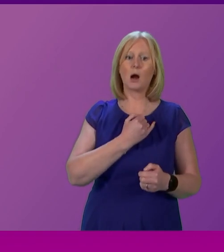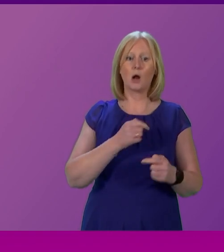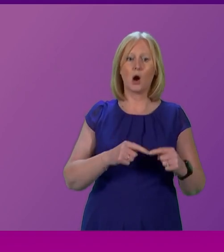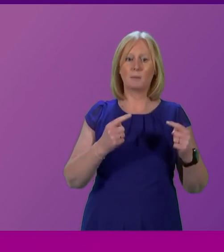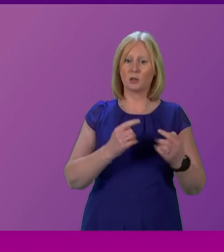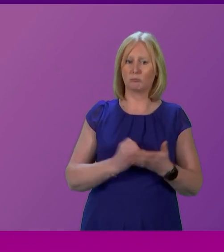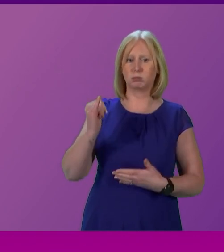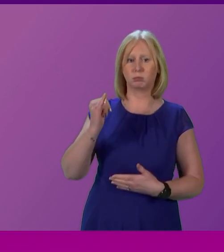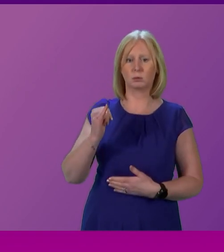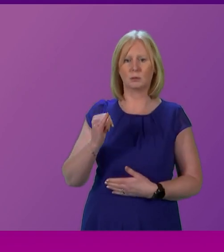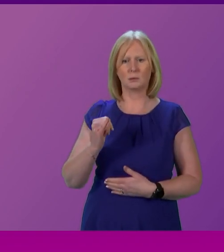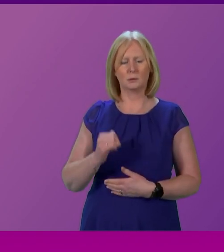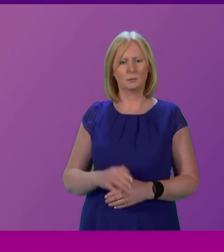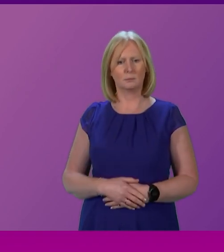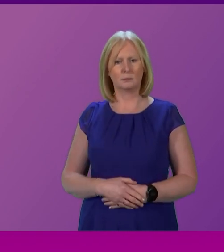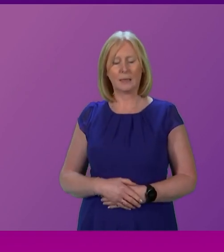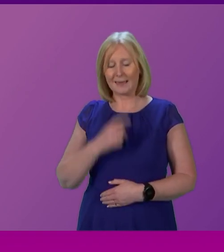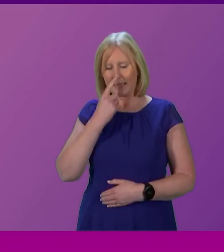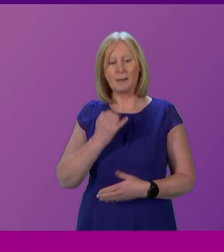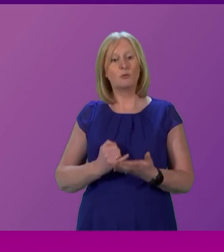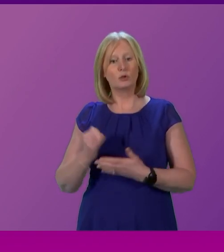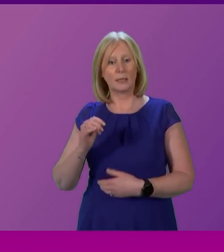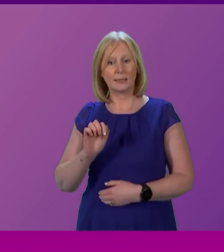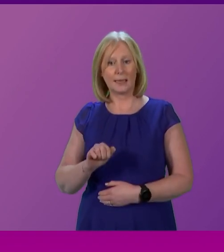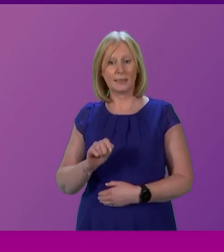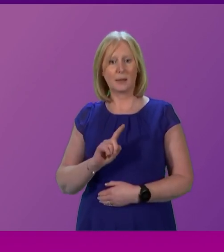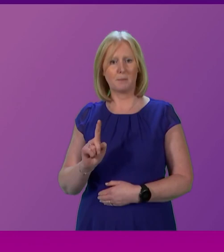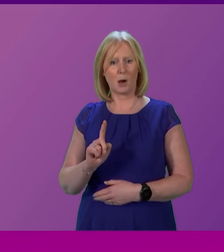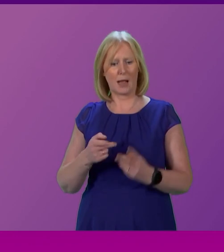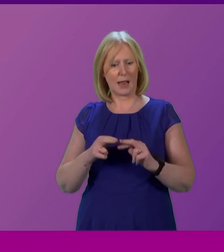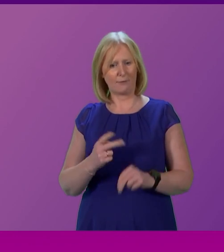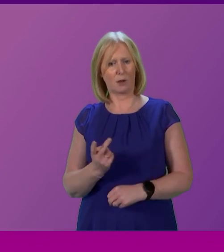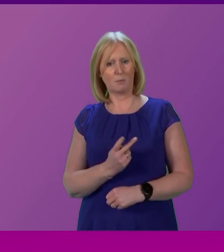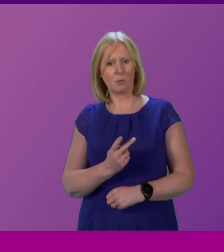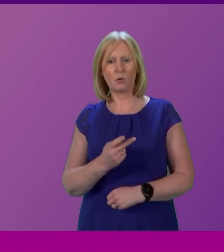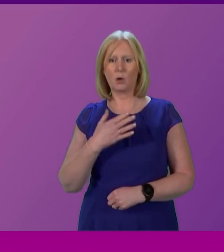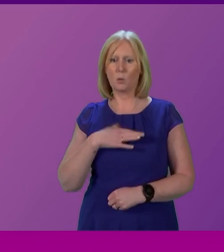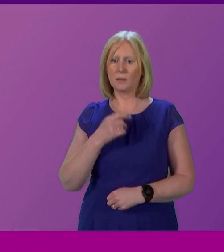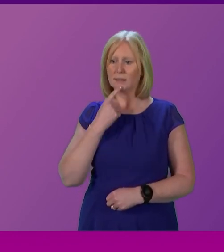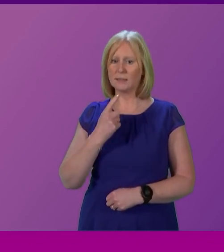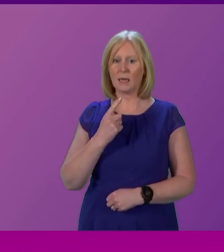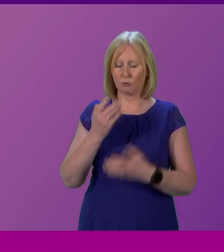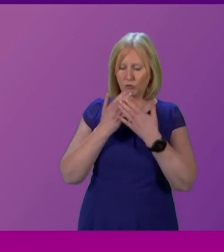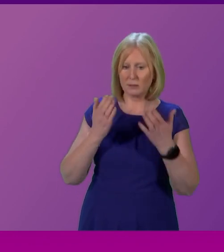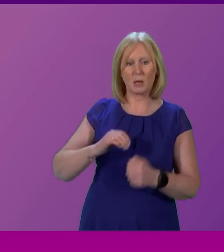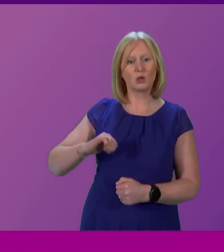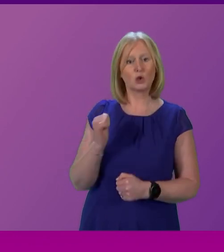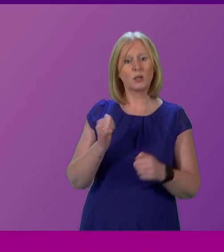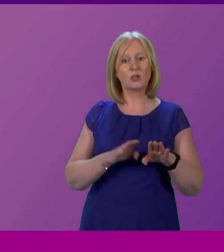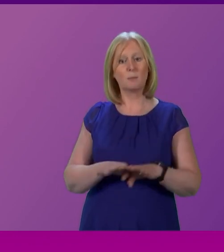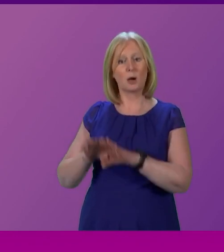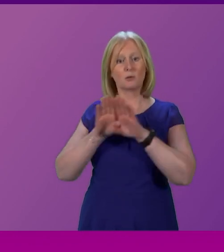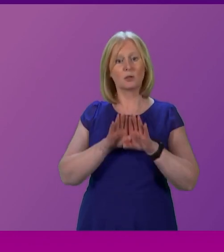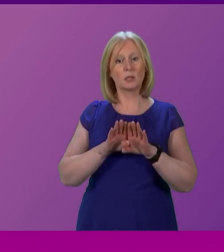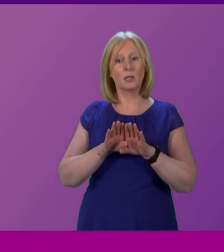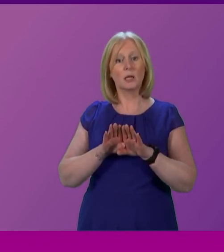this precedent? The precedent can be rejected. But if the Tories and Labour want to claim that they still respect Scottish democracy and the views of the Scottish